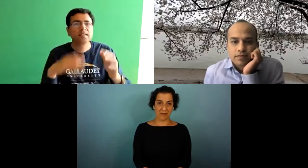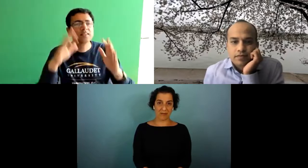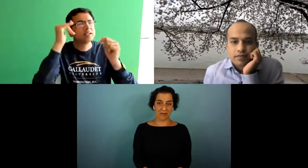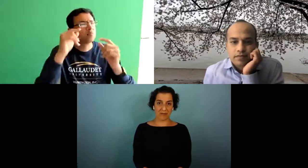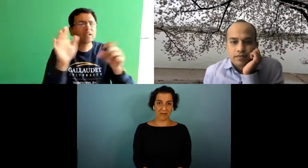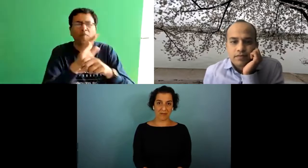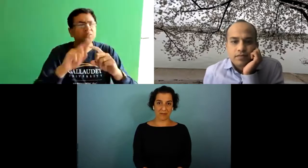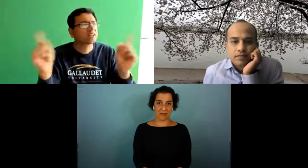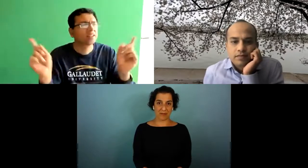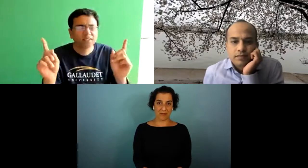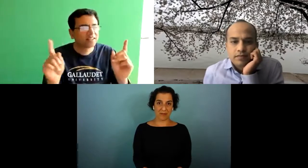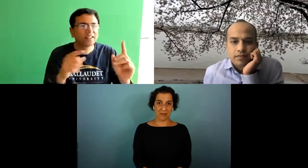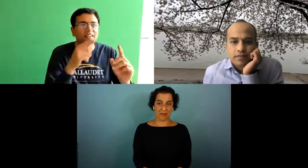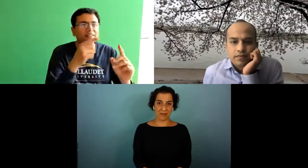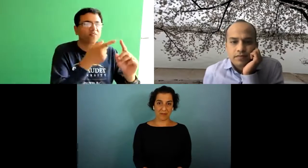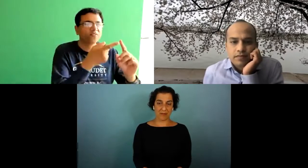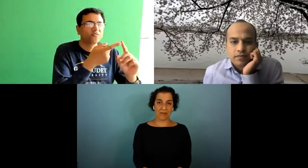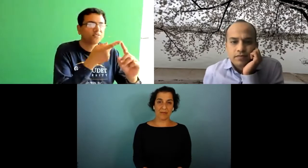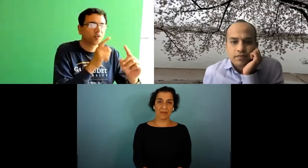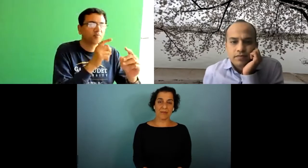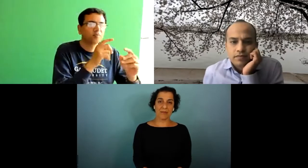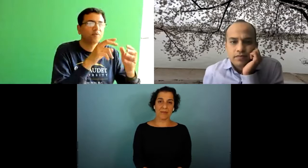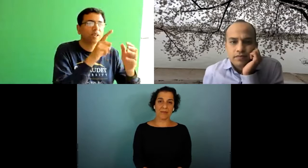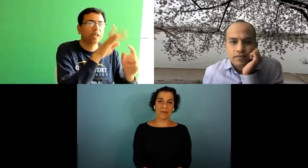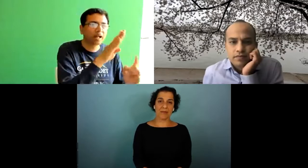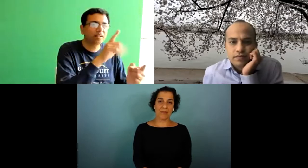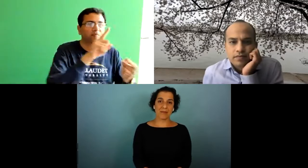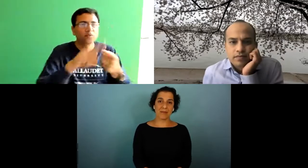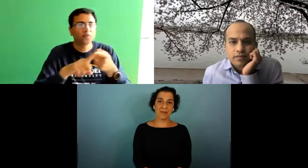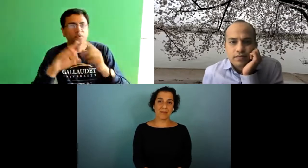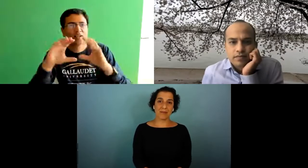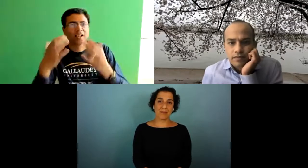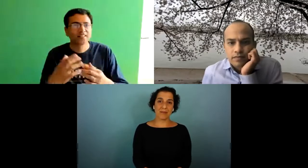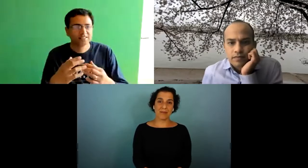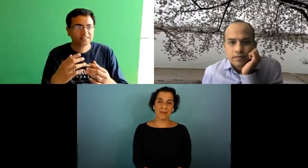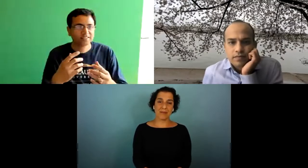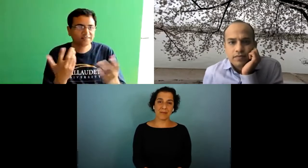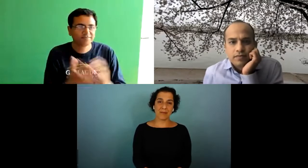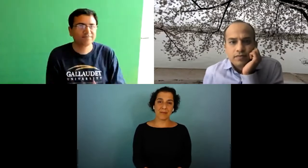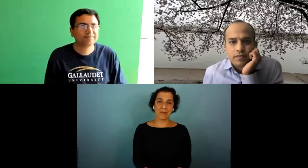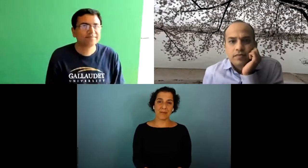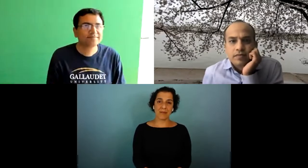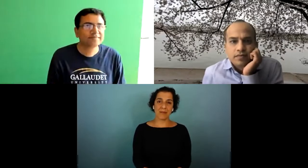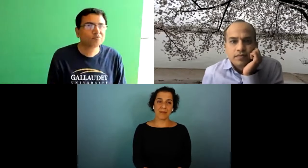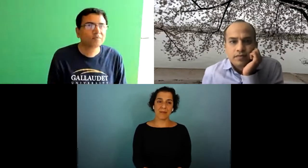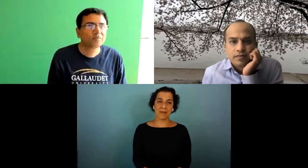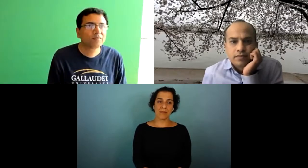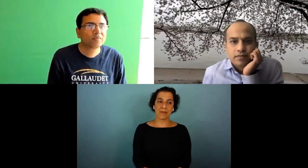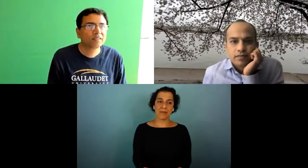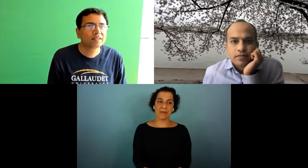might use something in a classroom but it could end up being something really completely different to what you